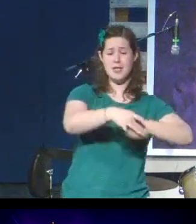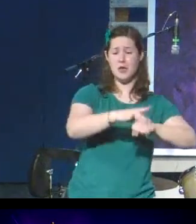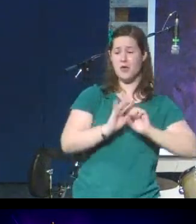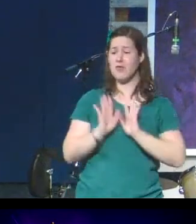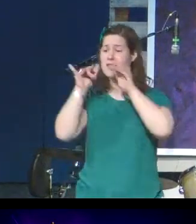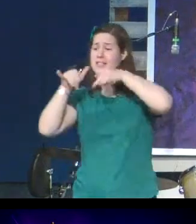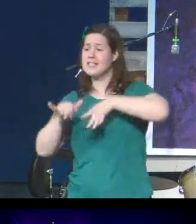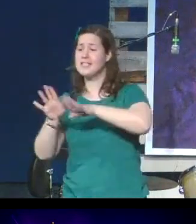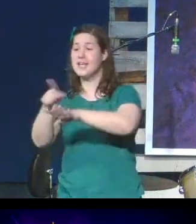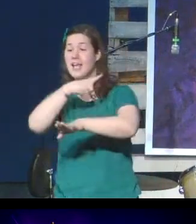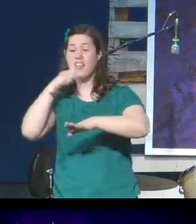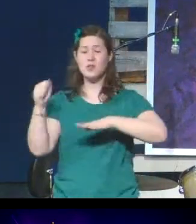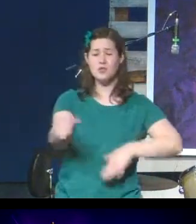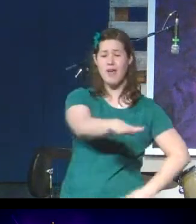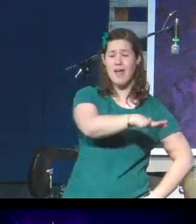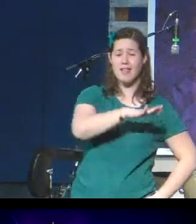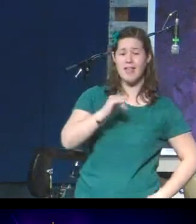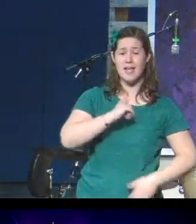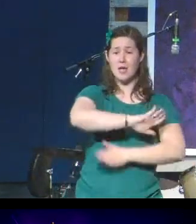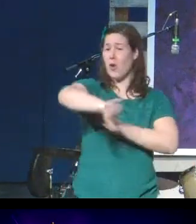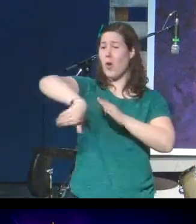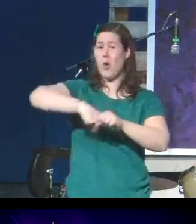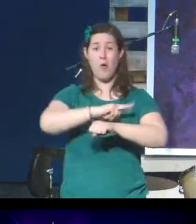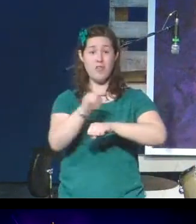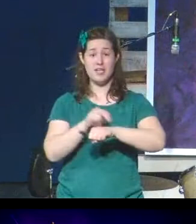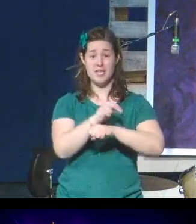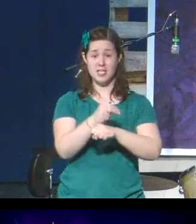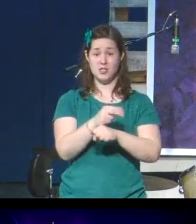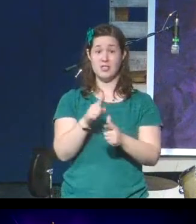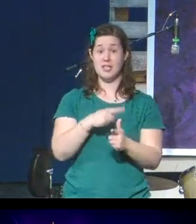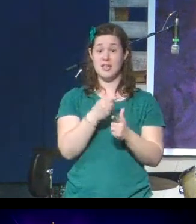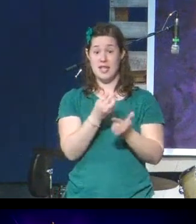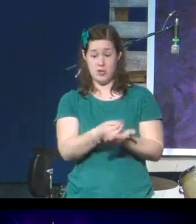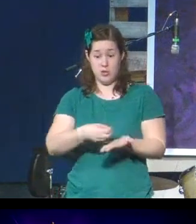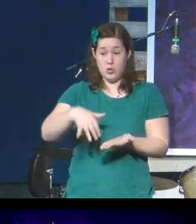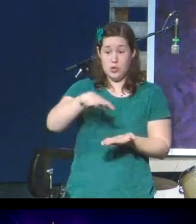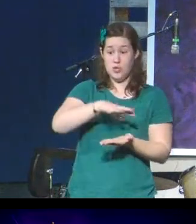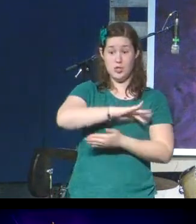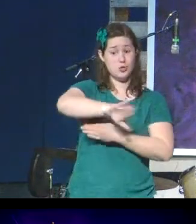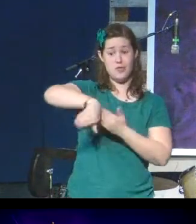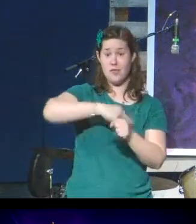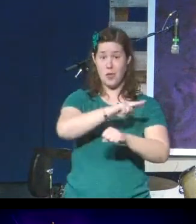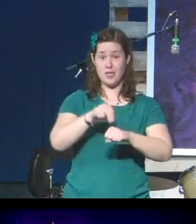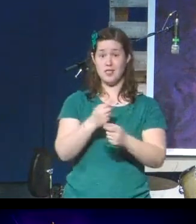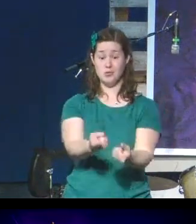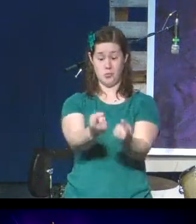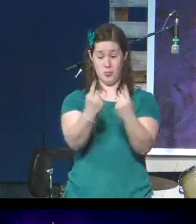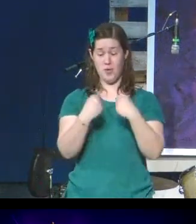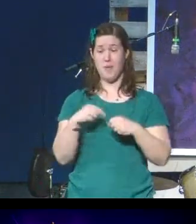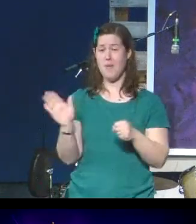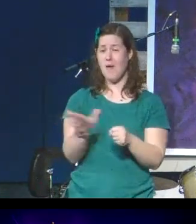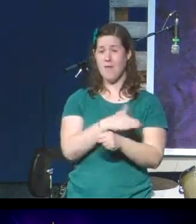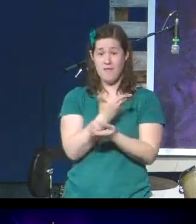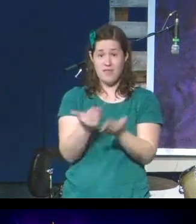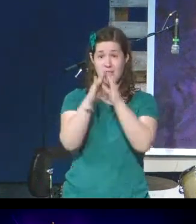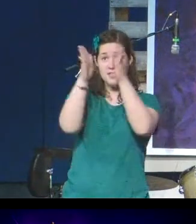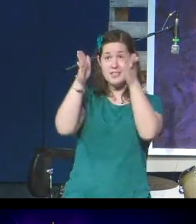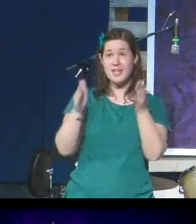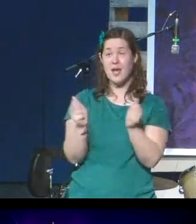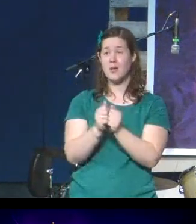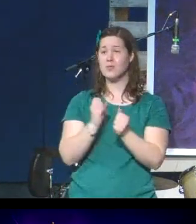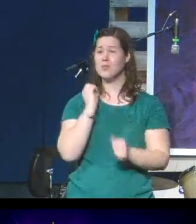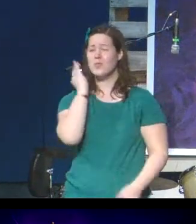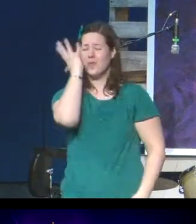And I will shake all the nations so that the treasure of all nations shall come. And I will fill this house with